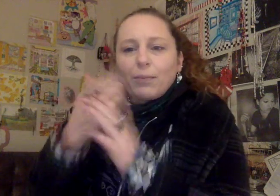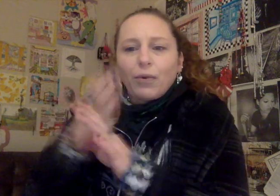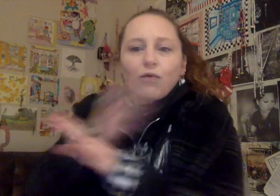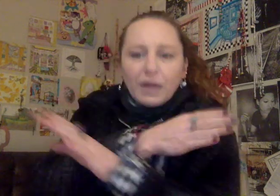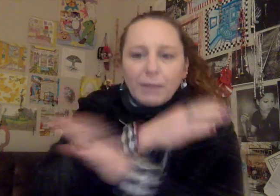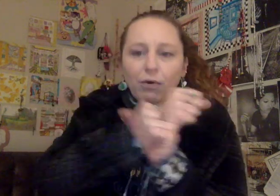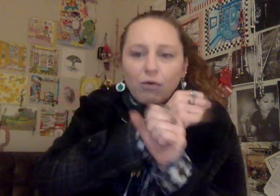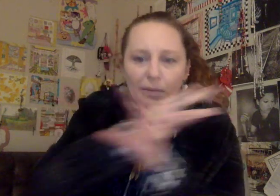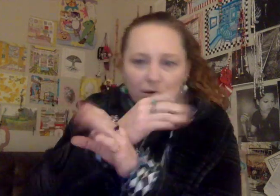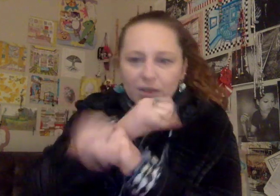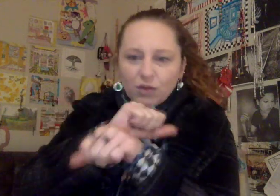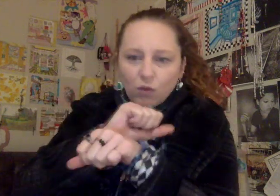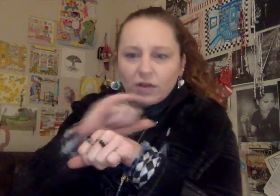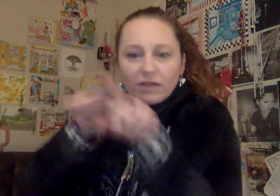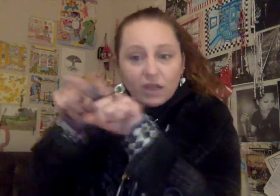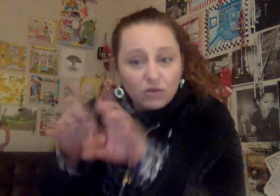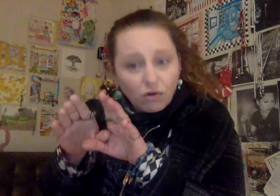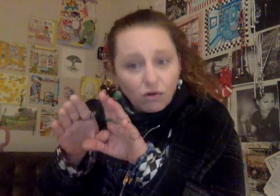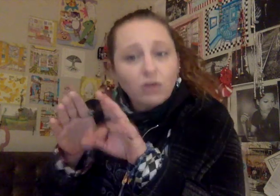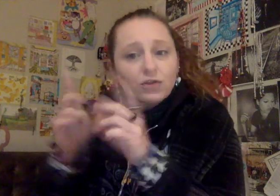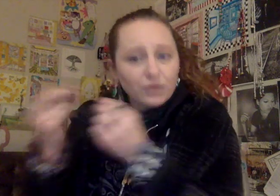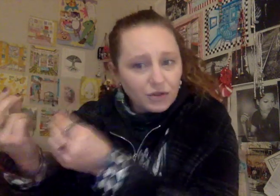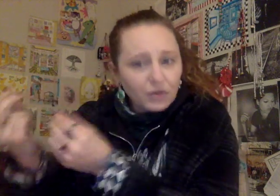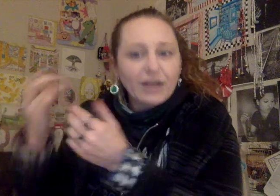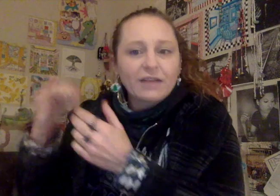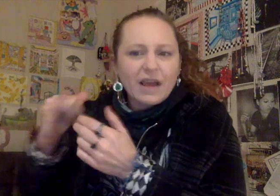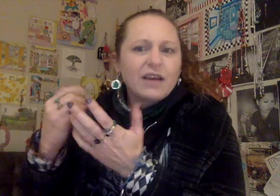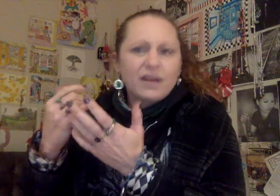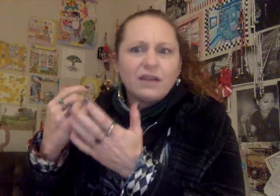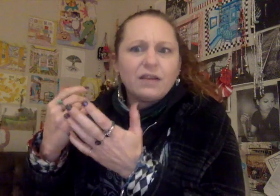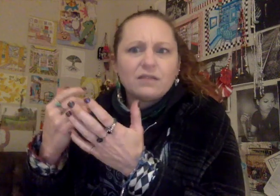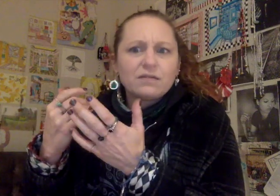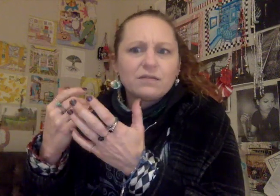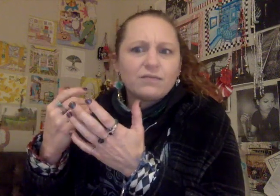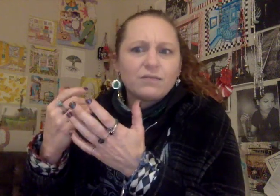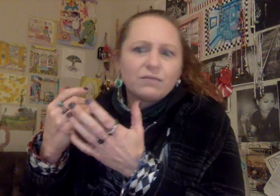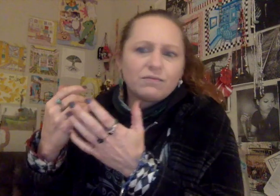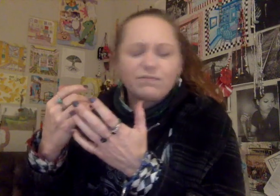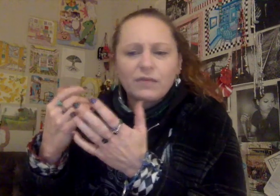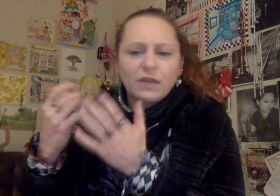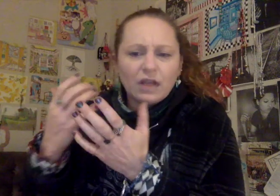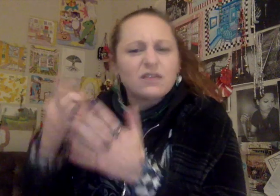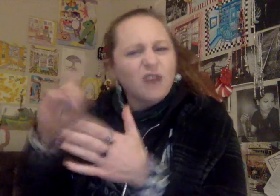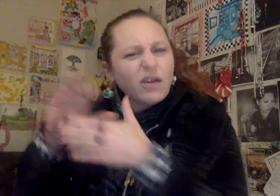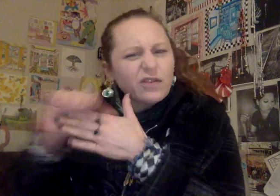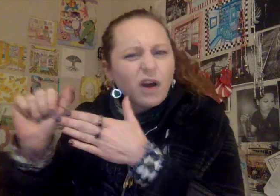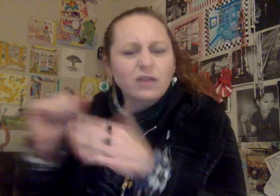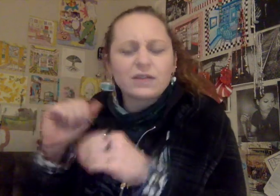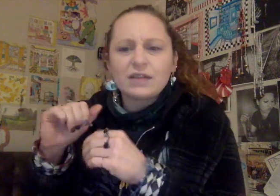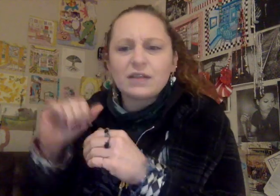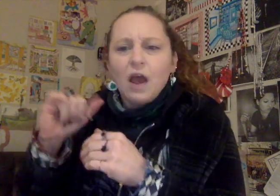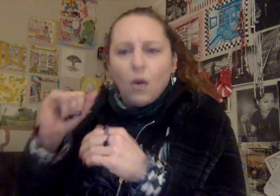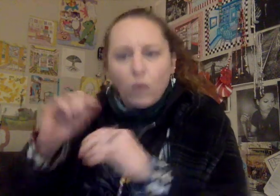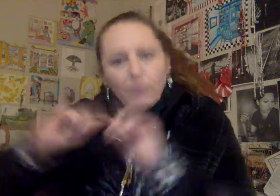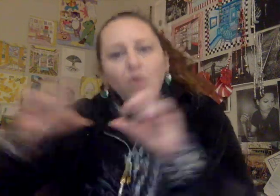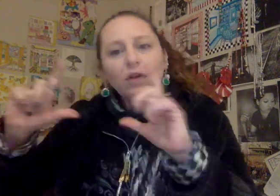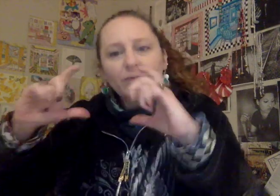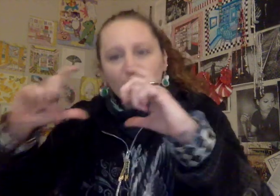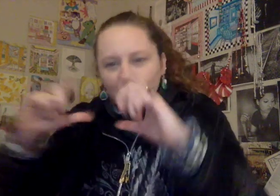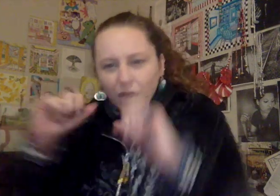pre-preparation work that the astrologer is doing. That is, is the hundred dollars. It's, we pull up the chart.